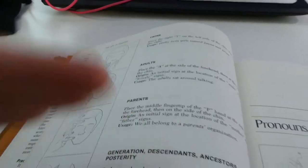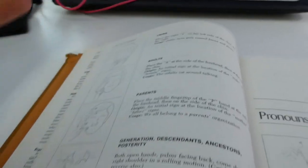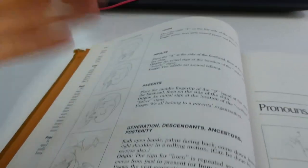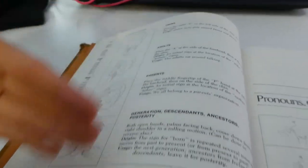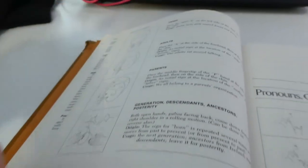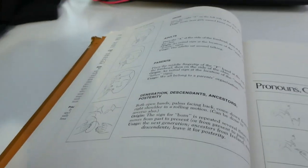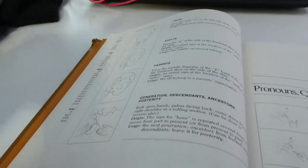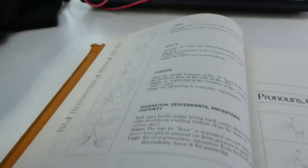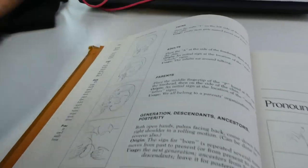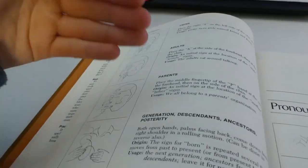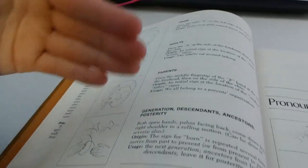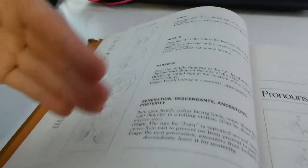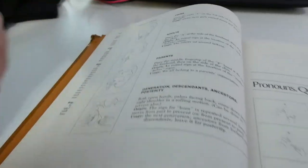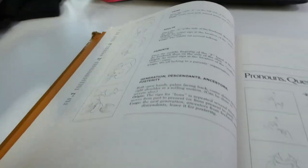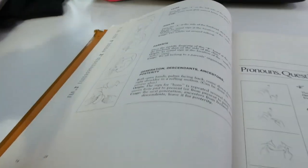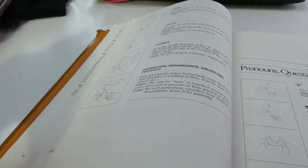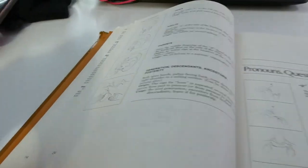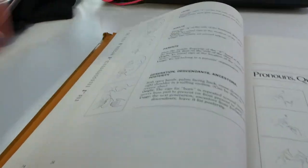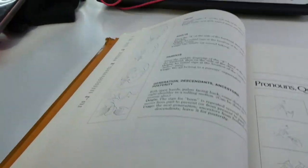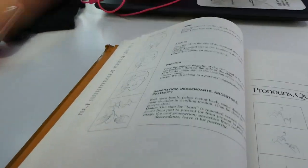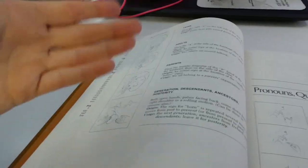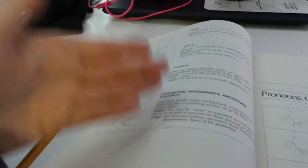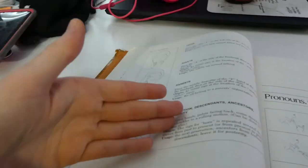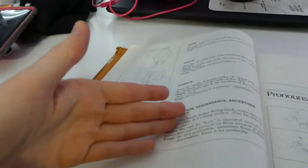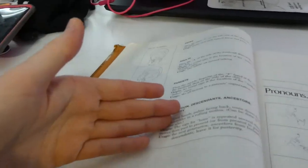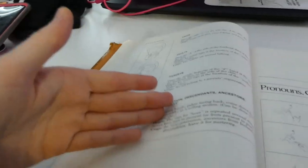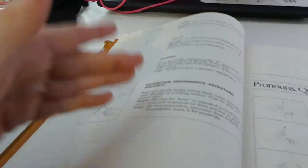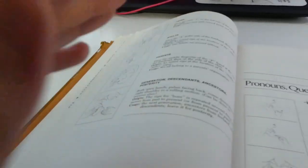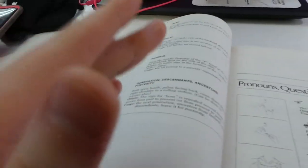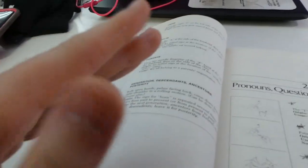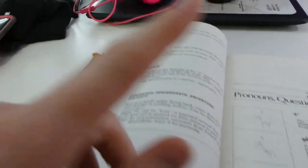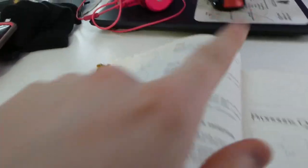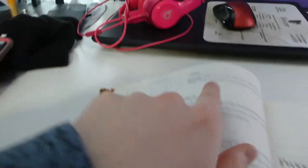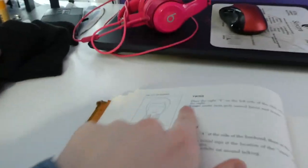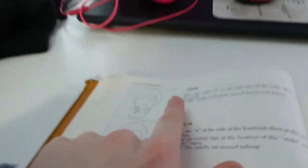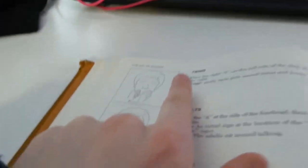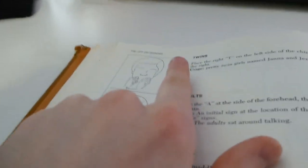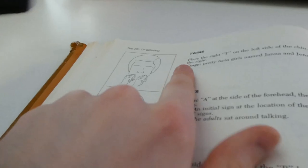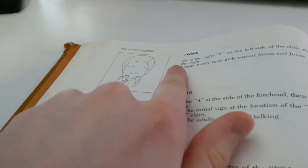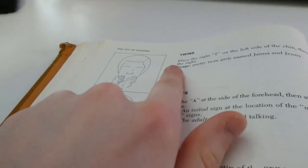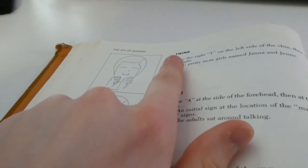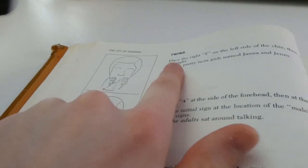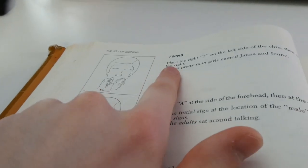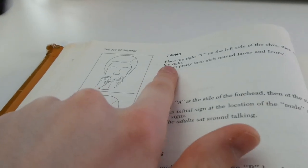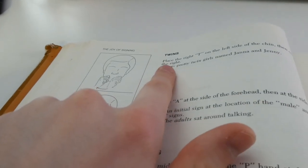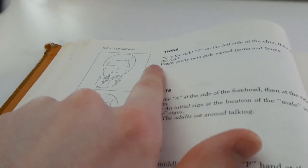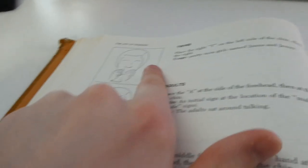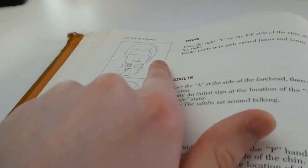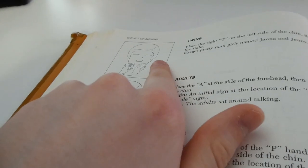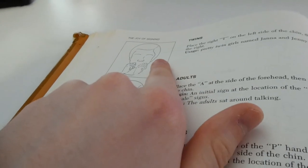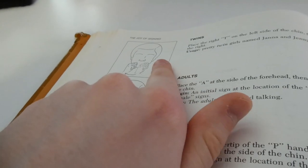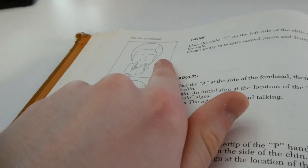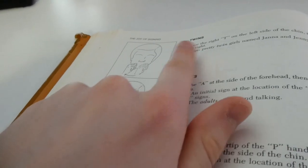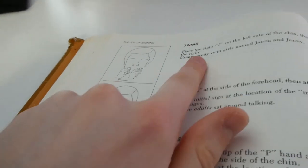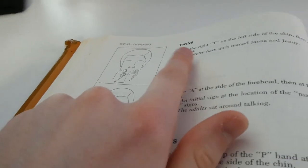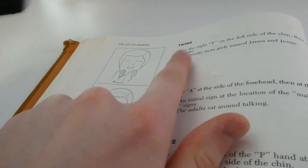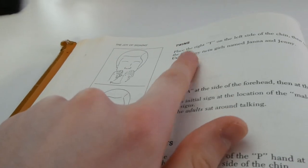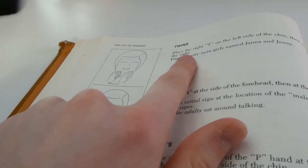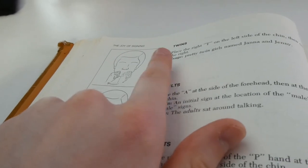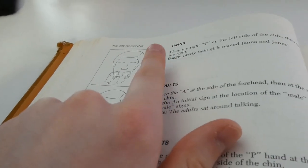get fluent, I'm going to need to know this. Um, I don't really know the sign for twins. This is not, this does not match what